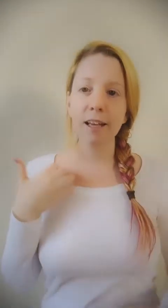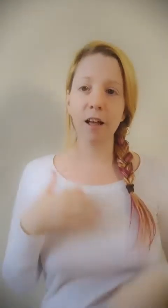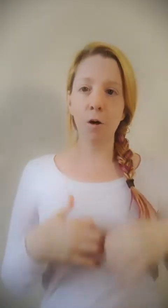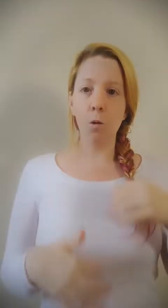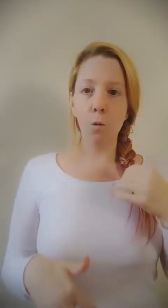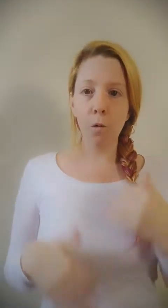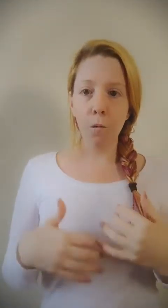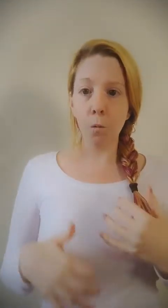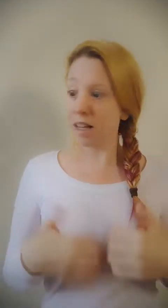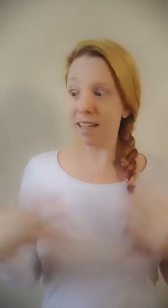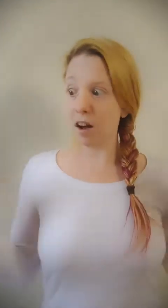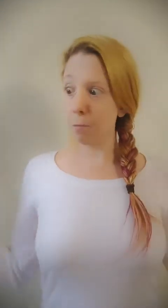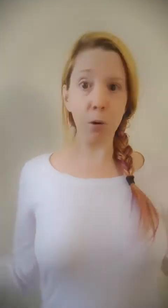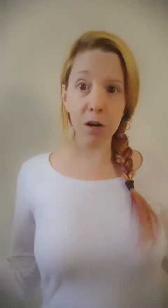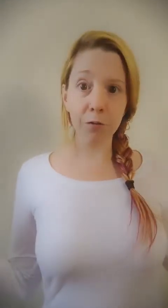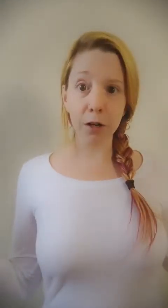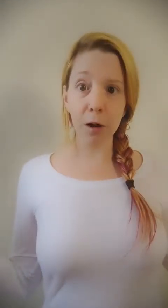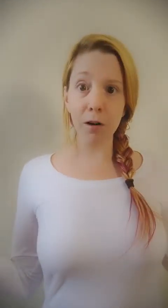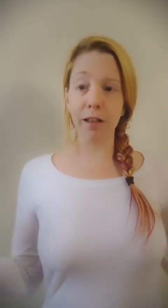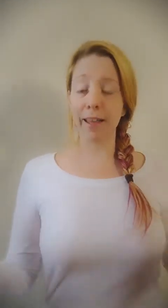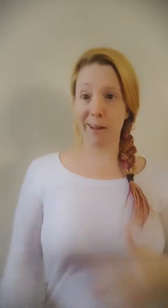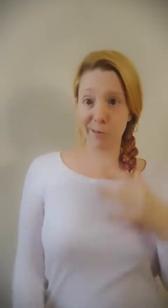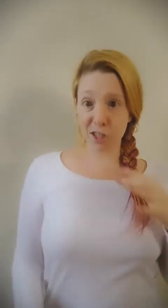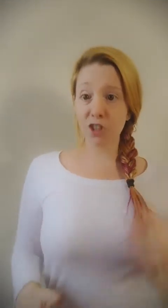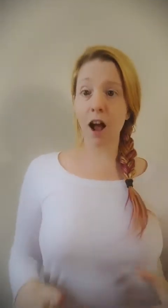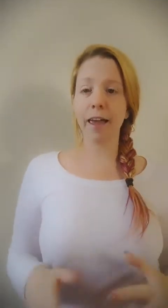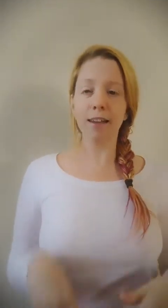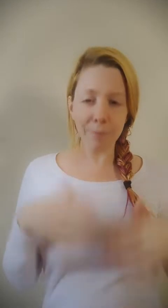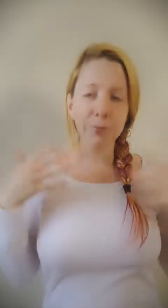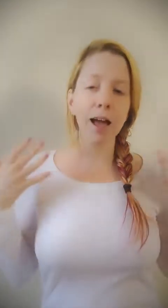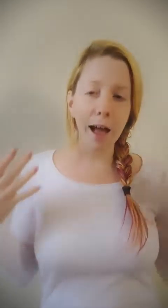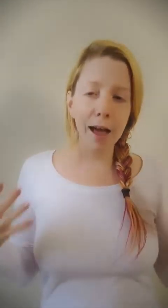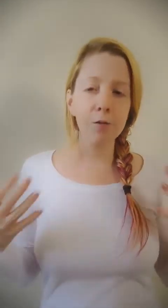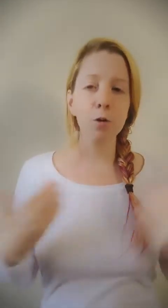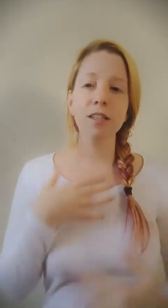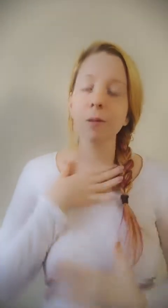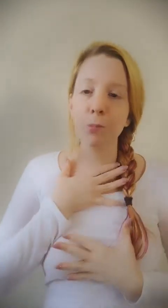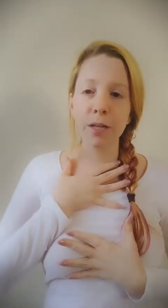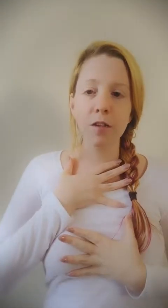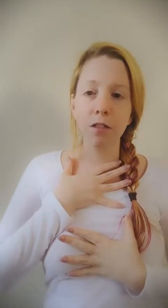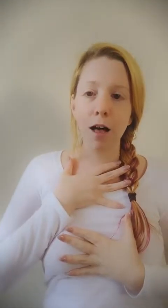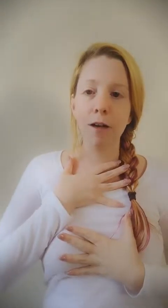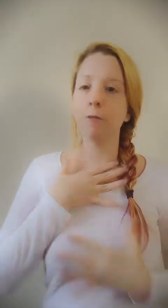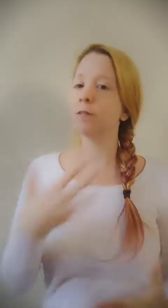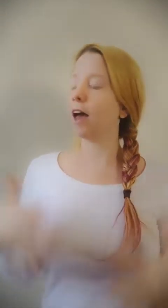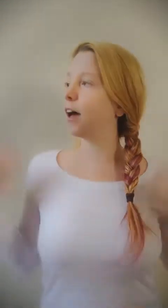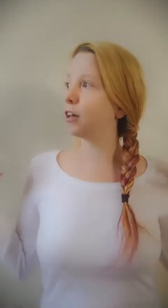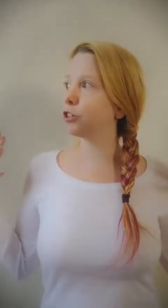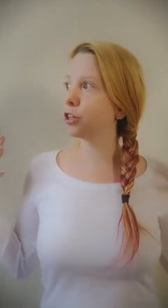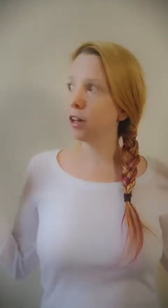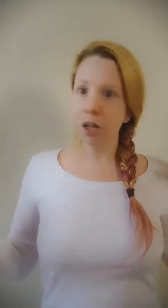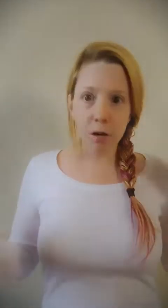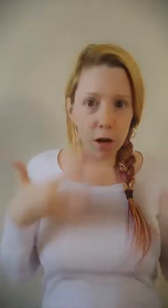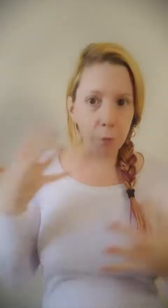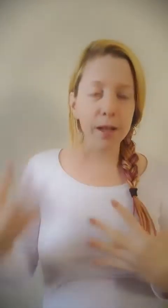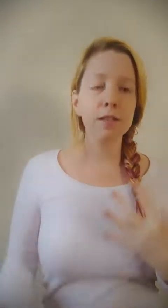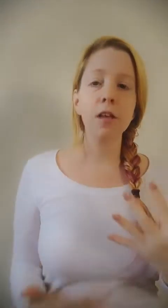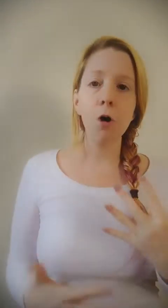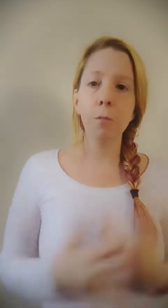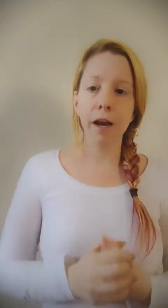wasn't on board for yoga. Like I was trying, and of course I'm giving myself love and, you know, going slow. But